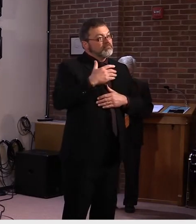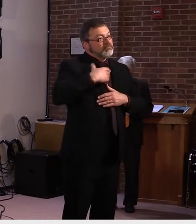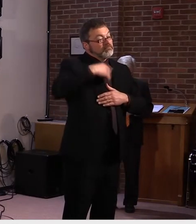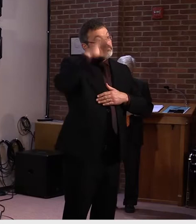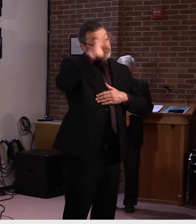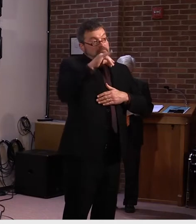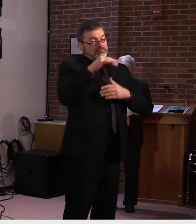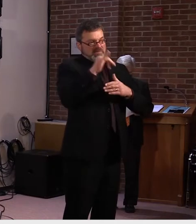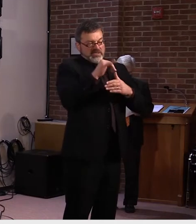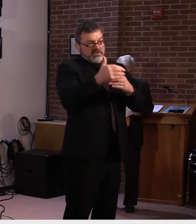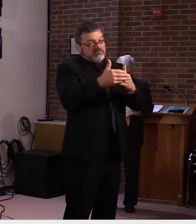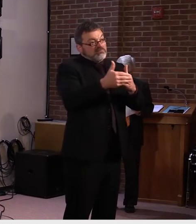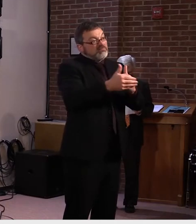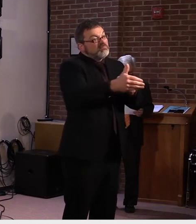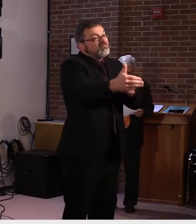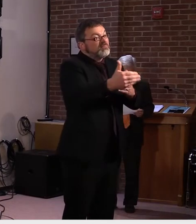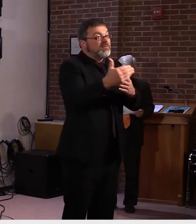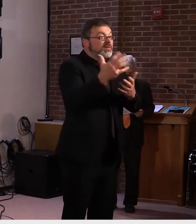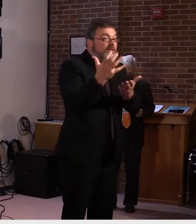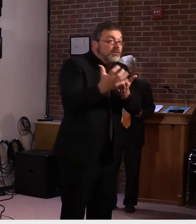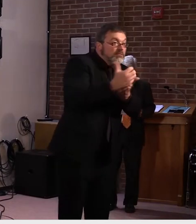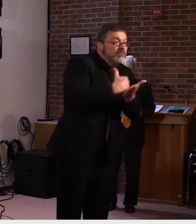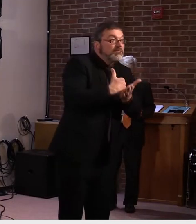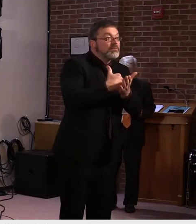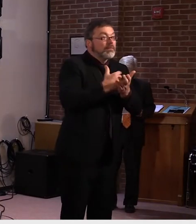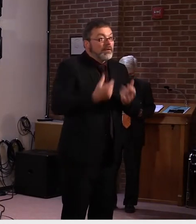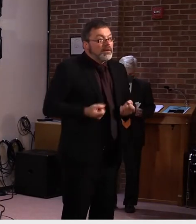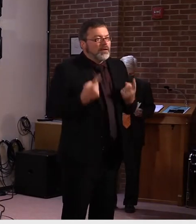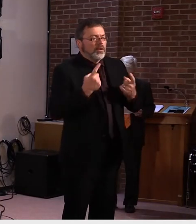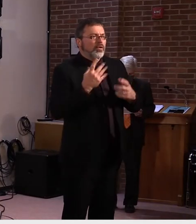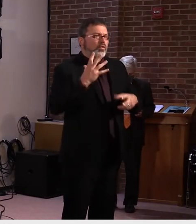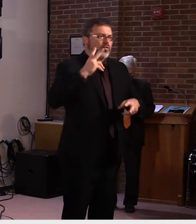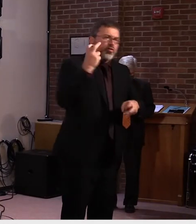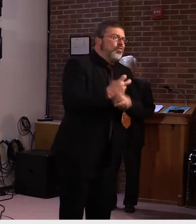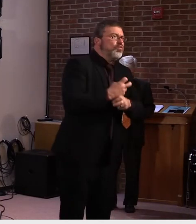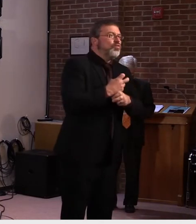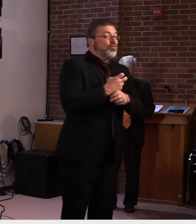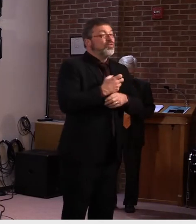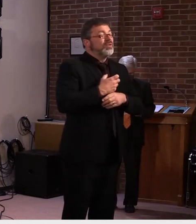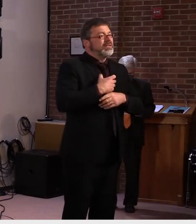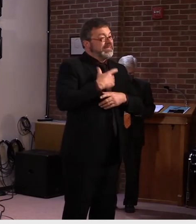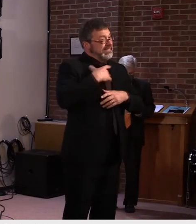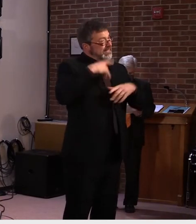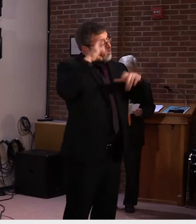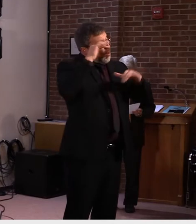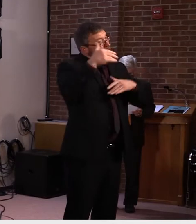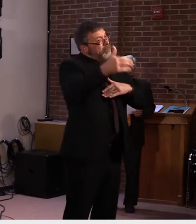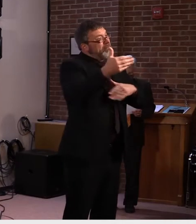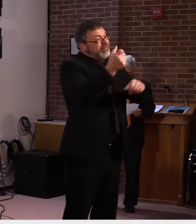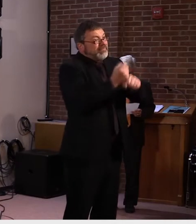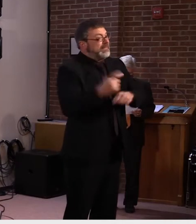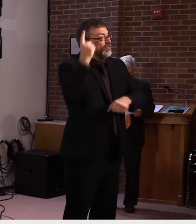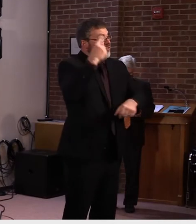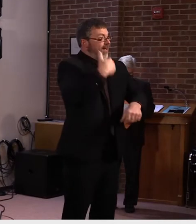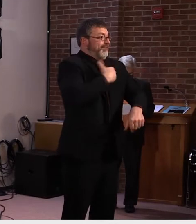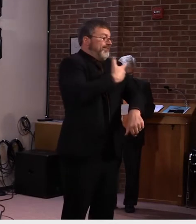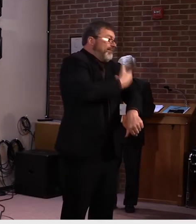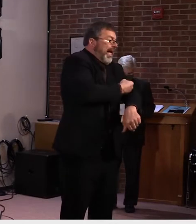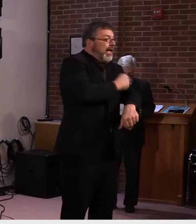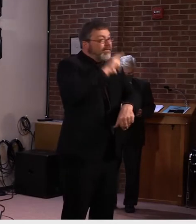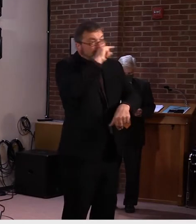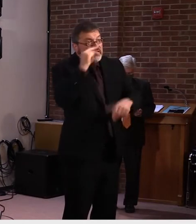Even if we see a vaccine distributed after the new year, the next fiscal year that begins July of